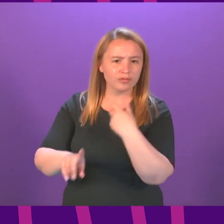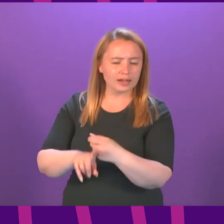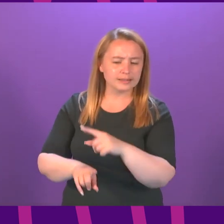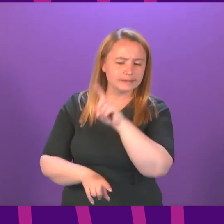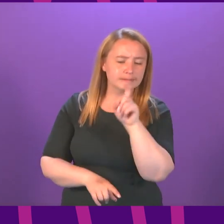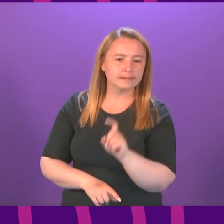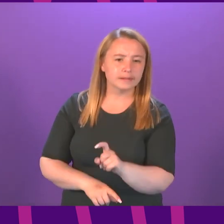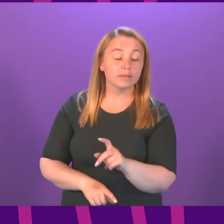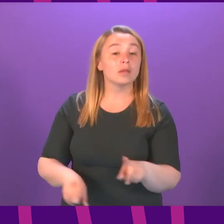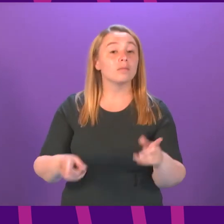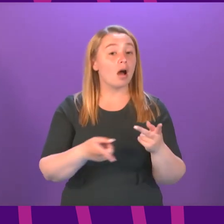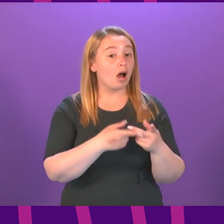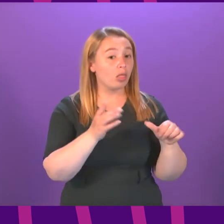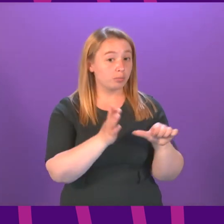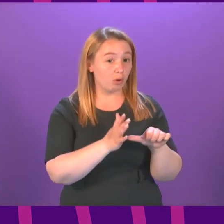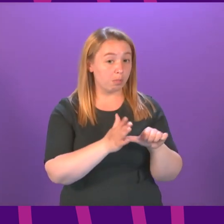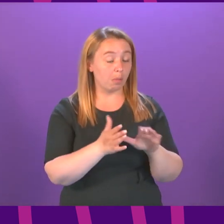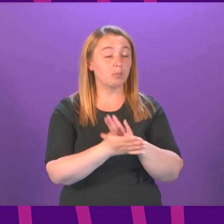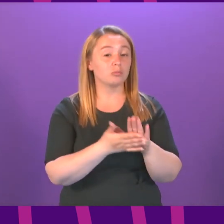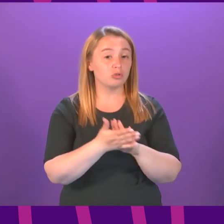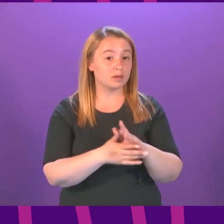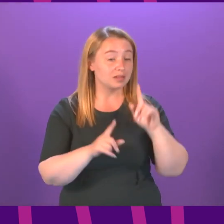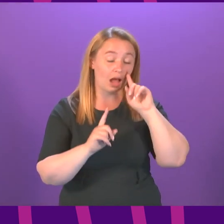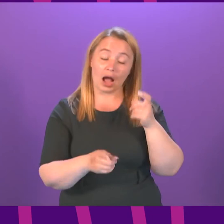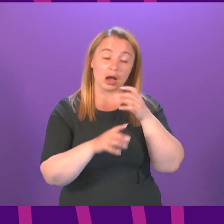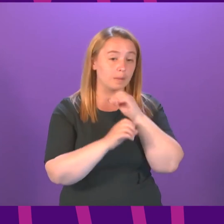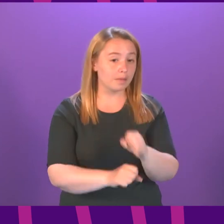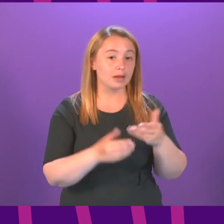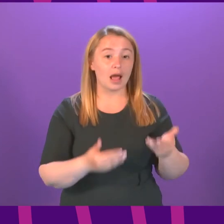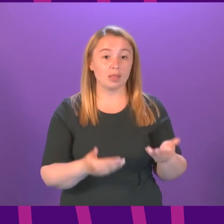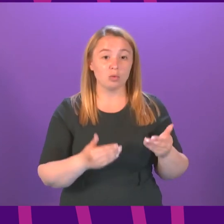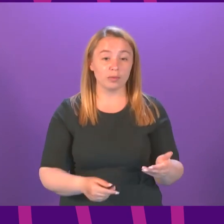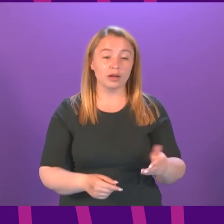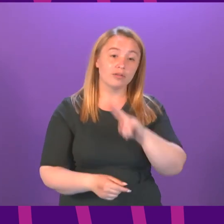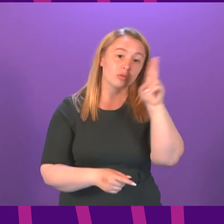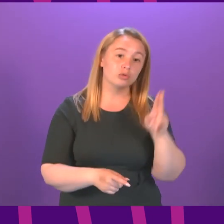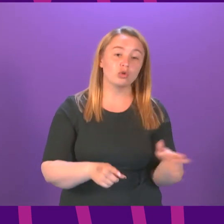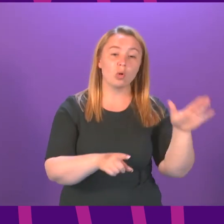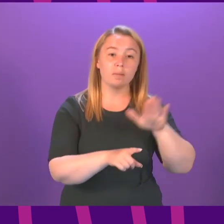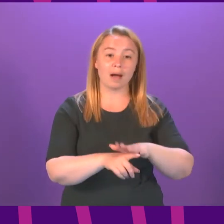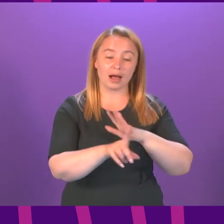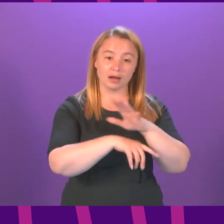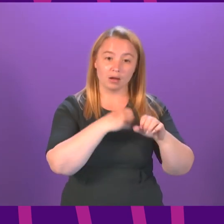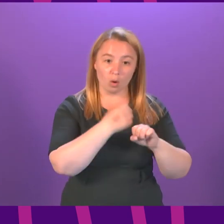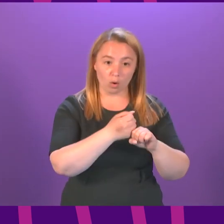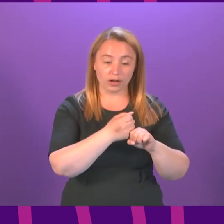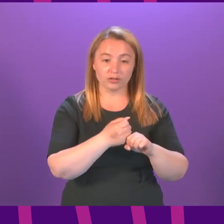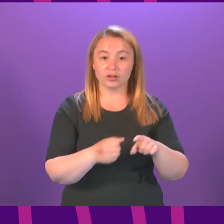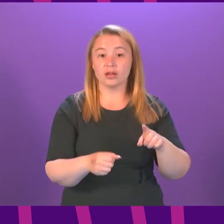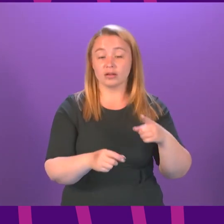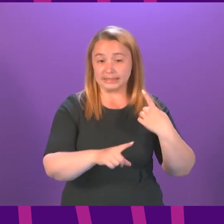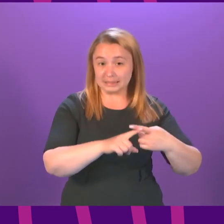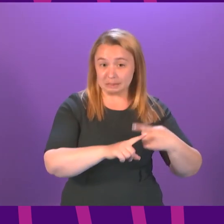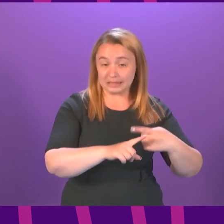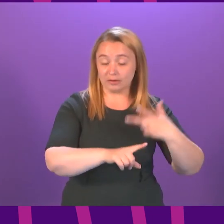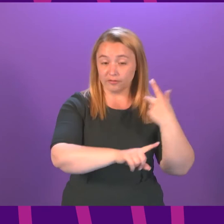other issue which means that I cannot right now give that commitment in terms of the return of schools is that the speed at which we will do that will be